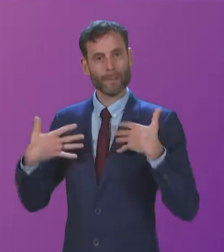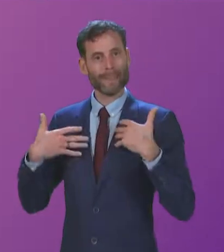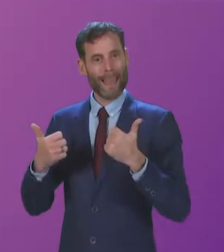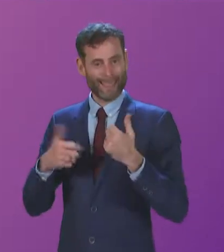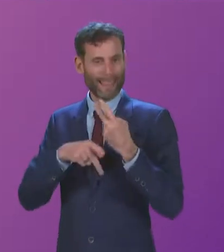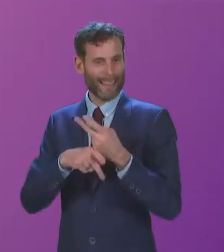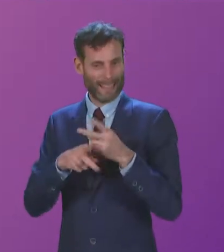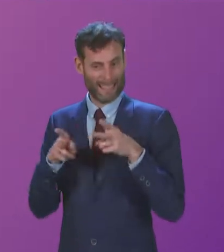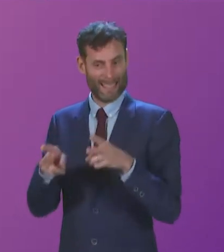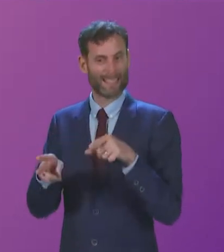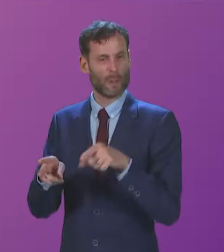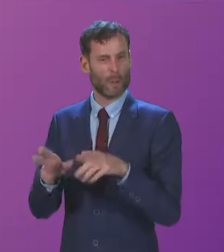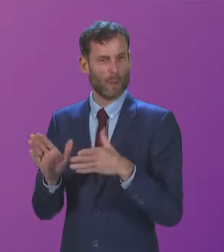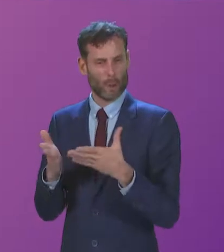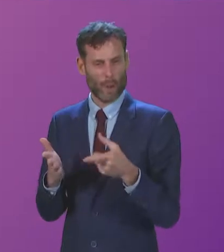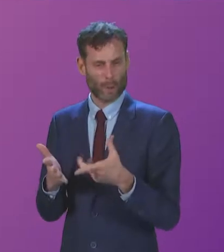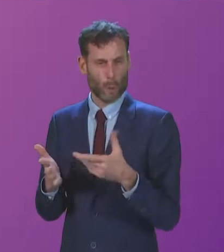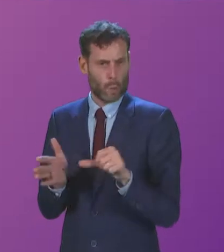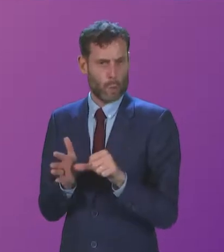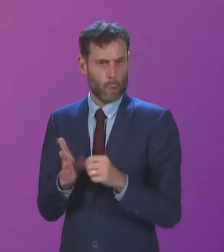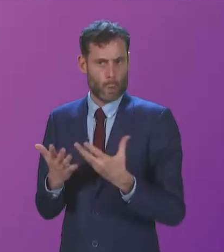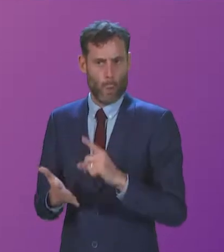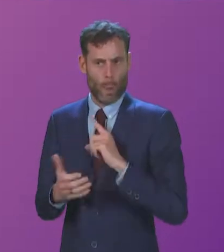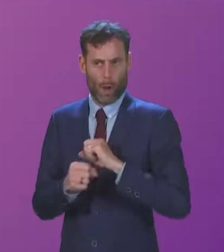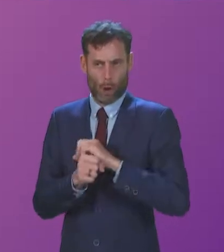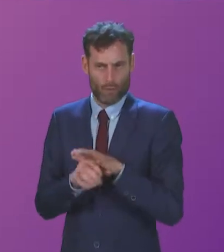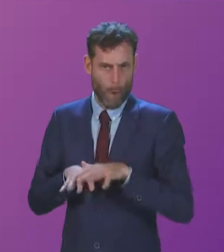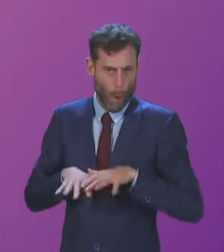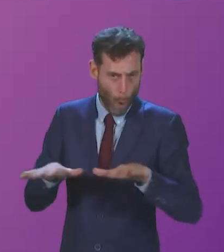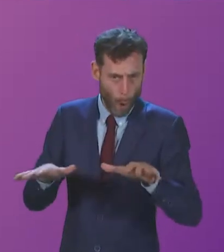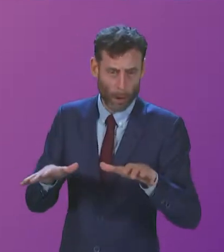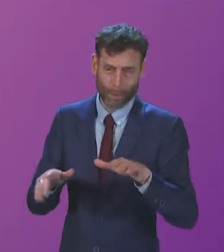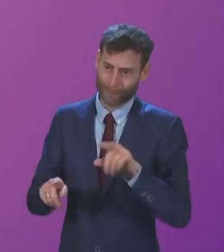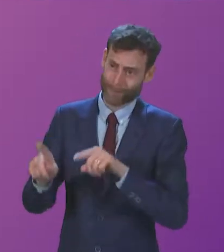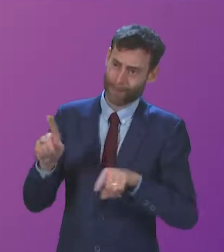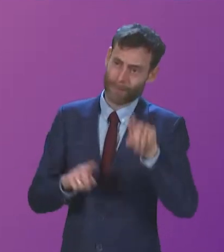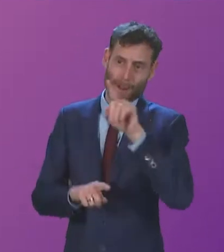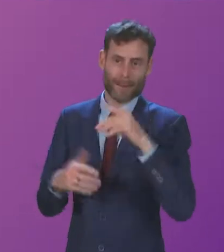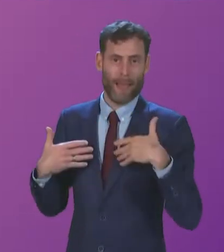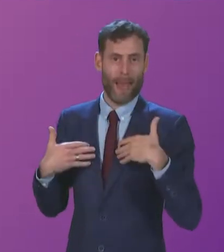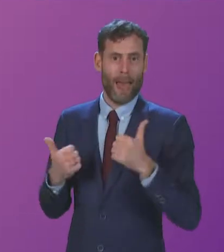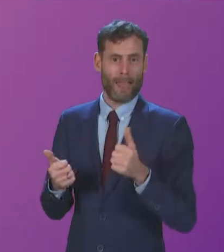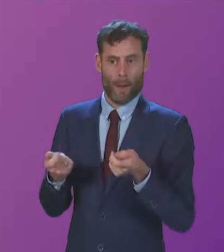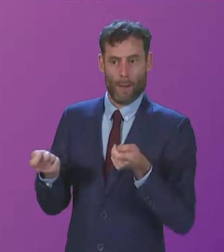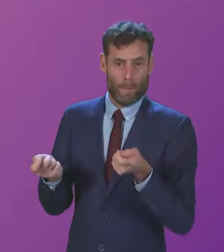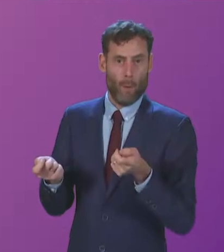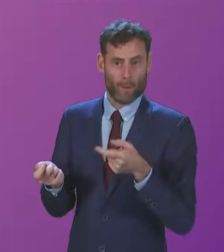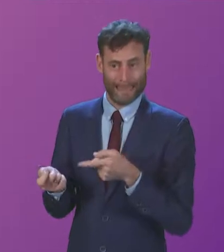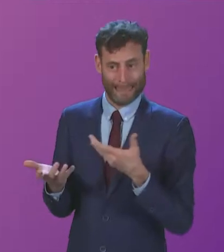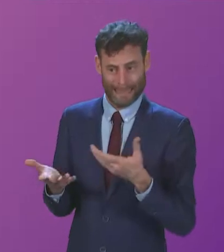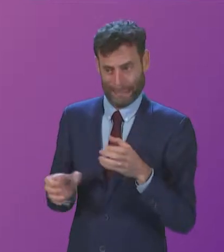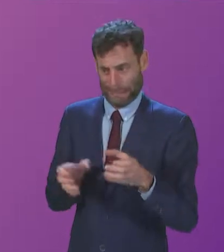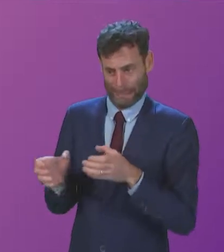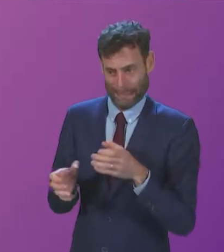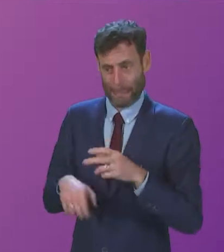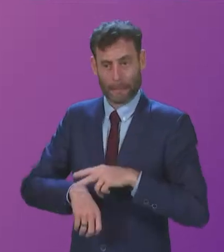system is under extreme pressure due to the pandemic and all health boards are experiencing significant issues, including workforce challenges and